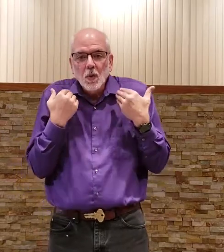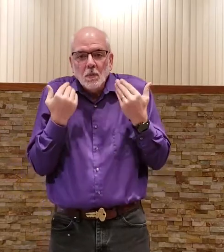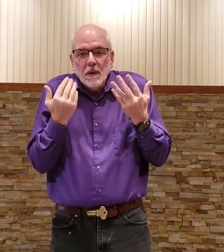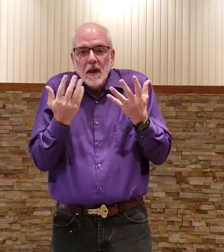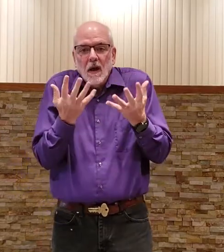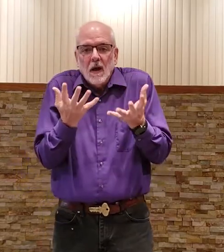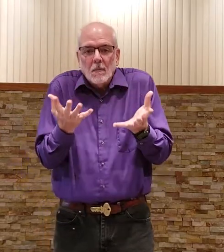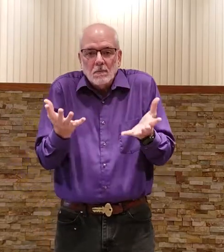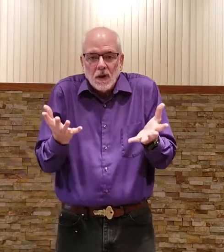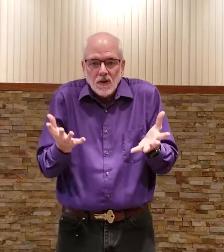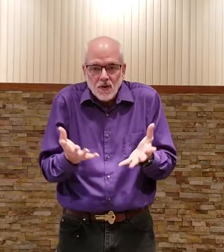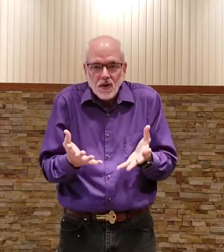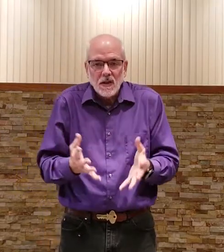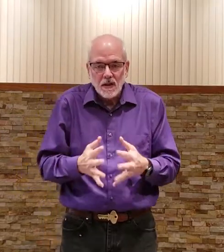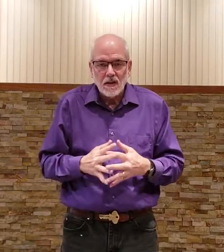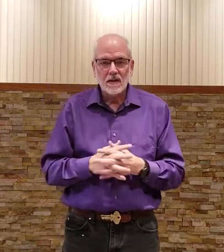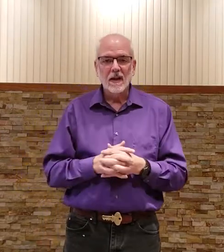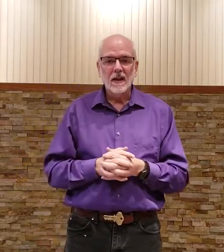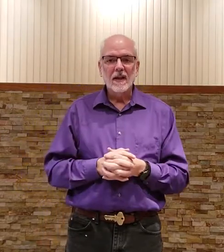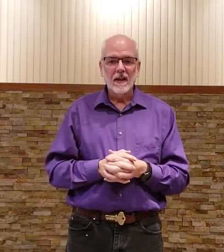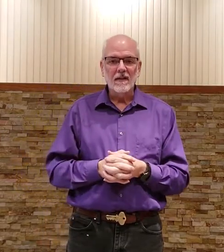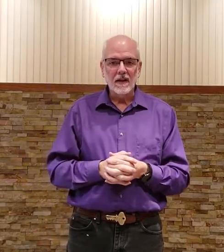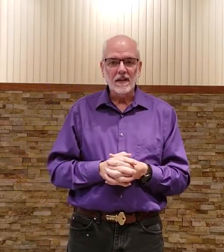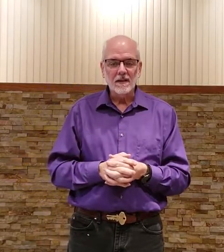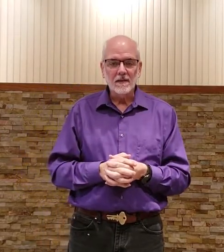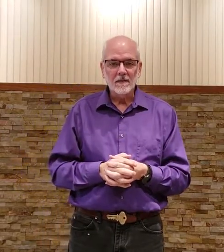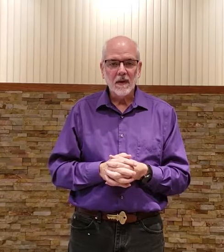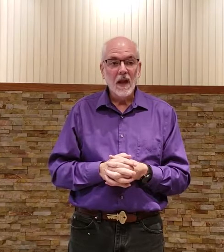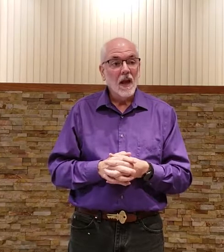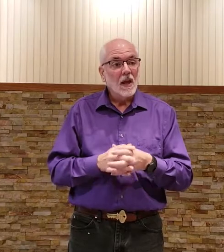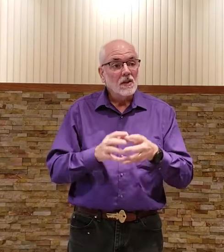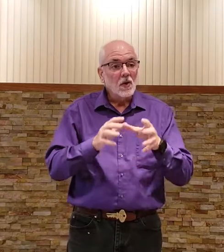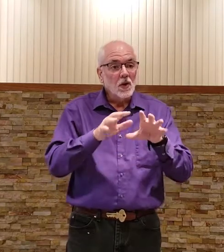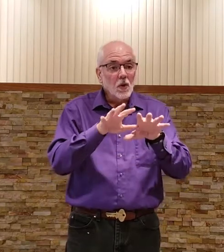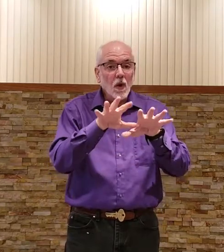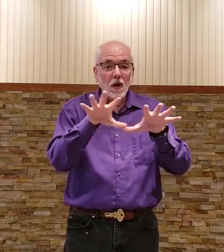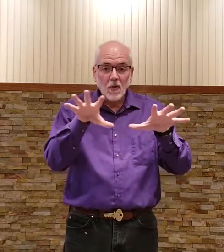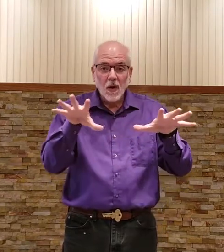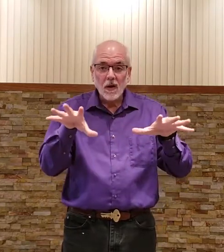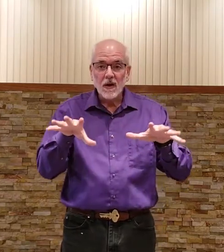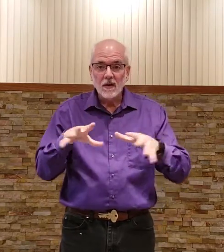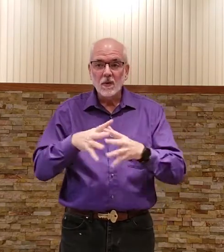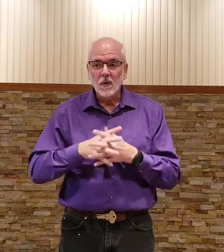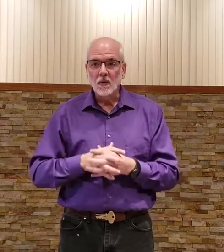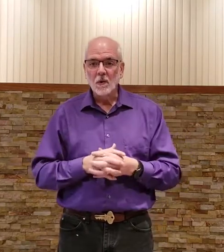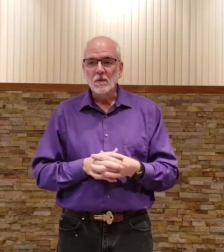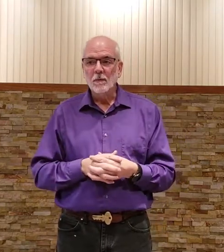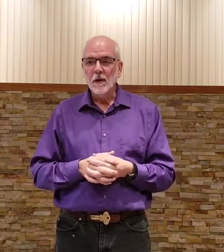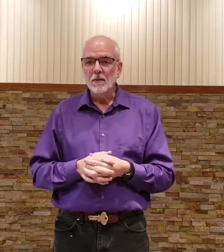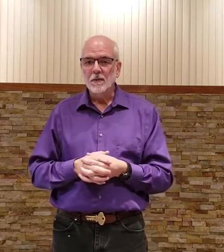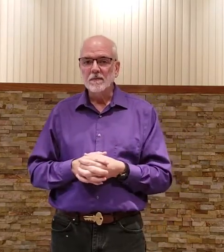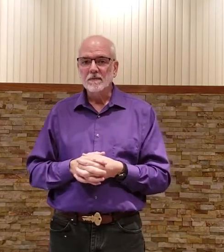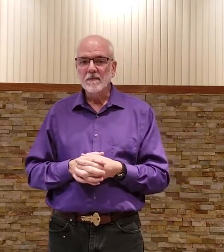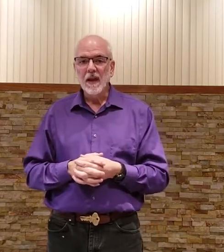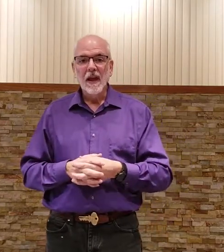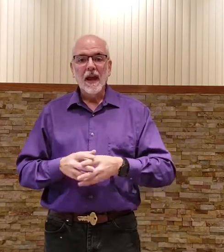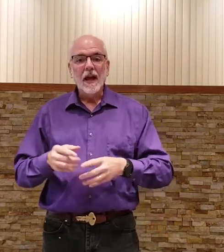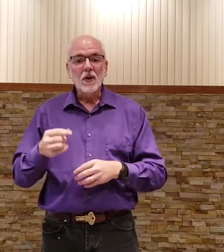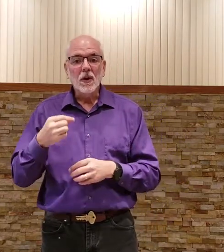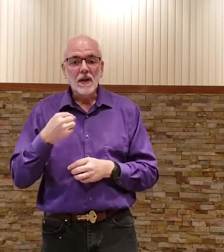become jesus in this so you are talking to a group of people and you're going